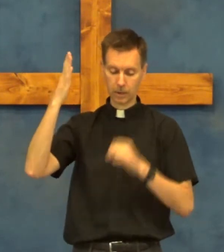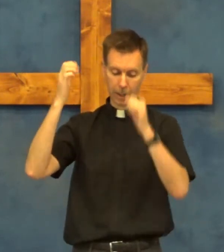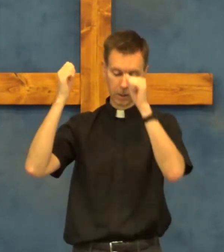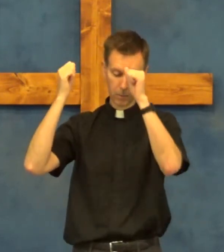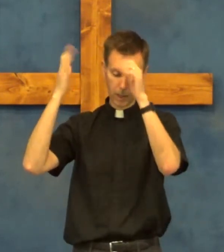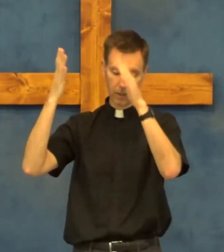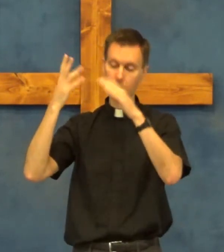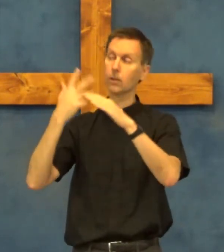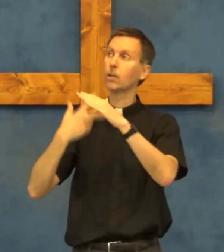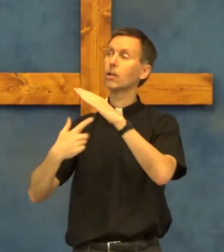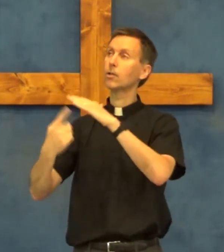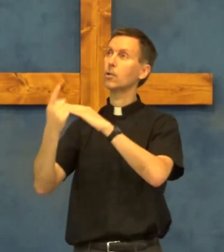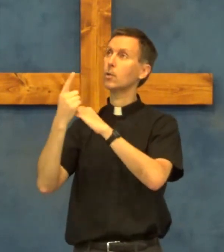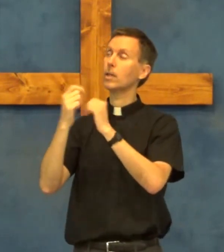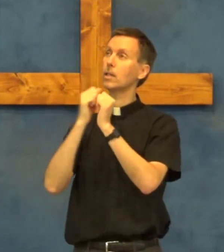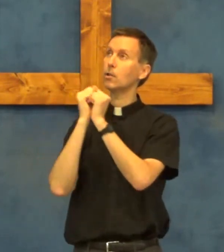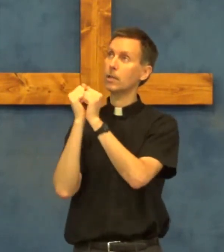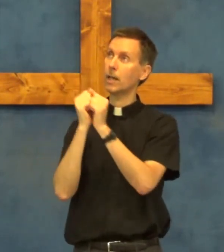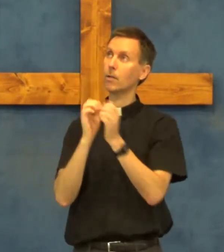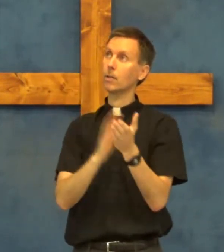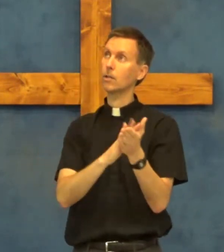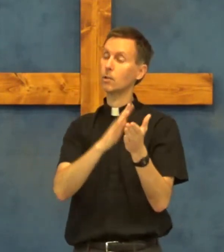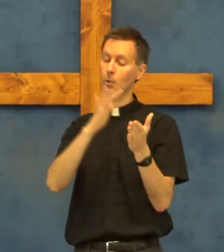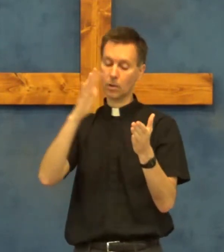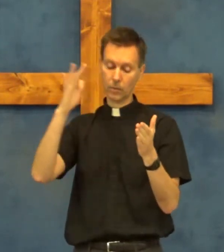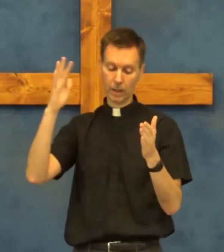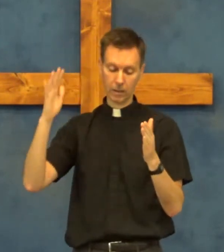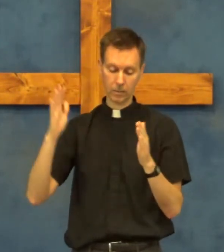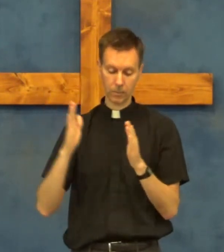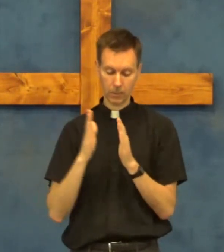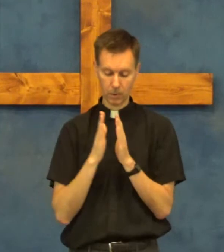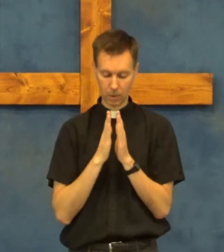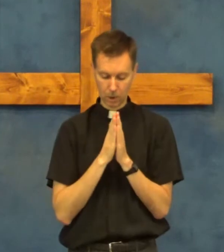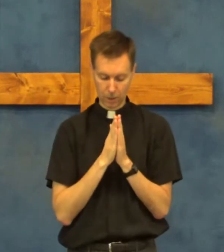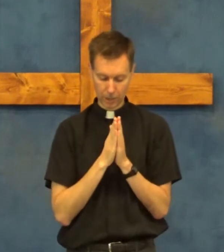God the Father. The Trinity together is glorified. Amen.